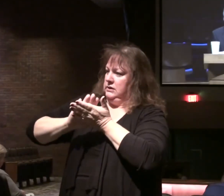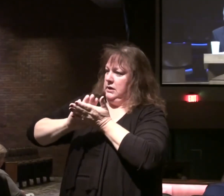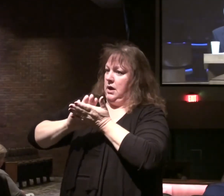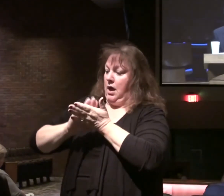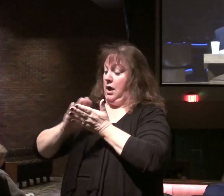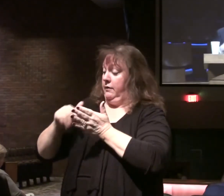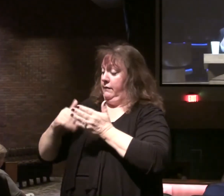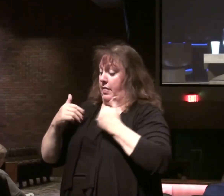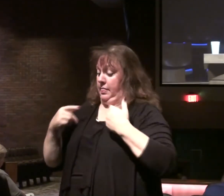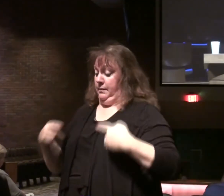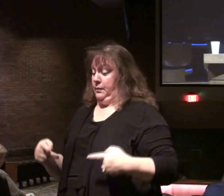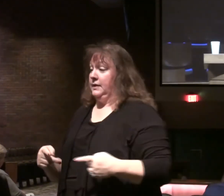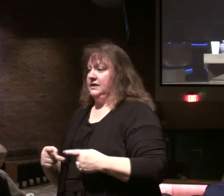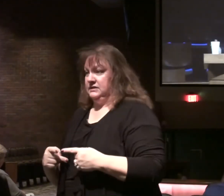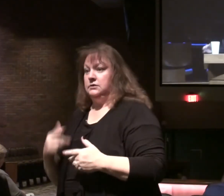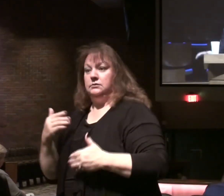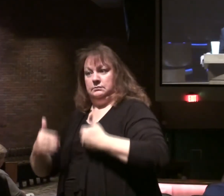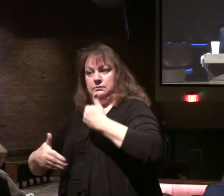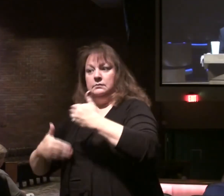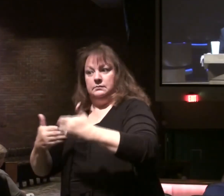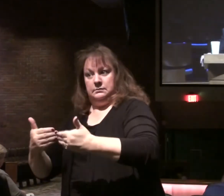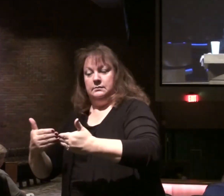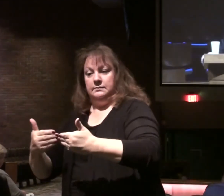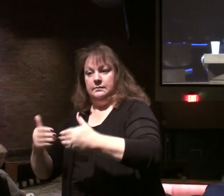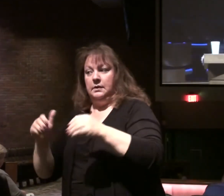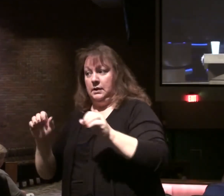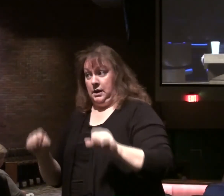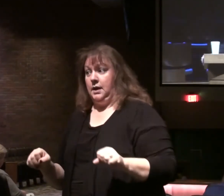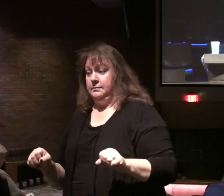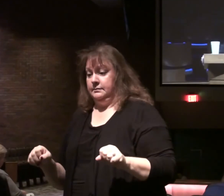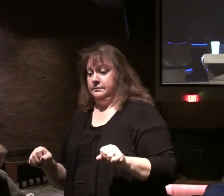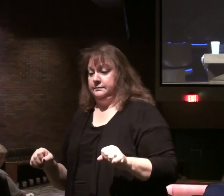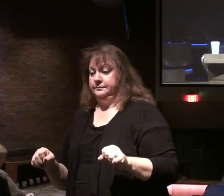So he can function as God wants him to.